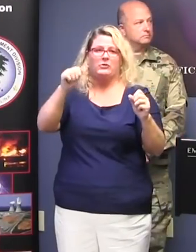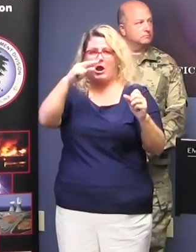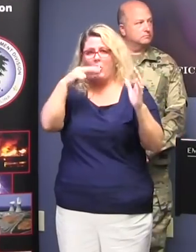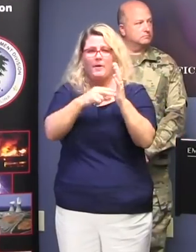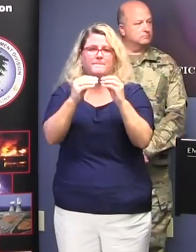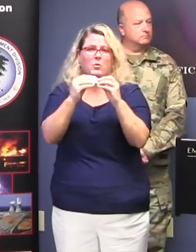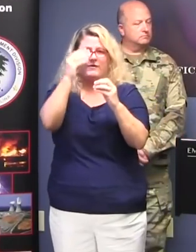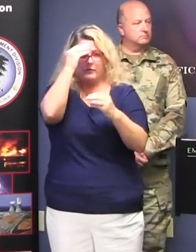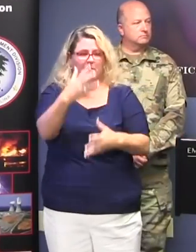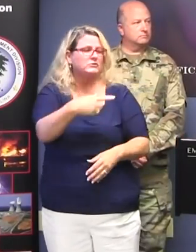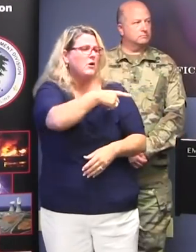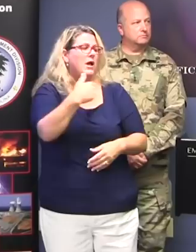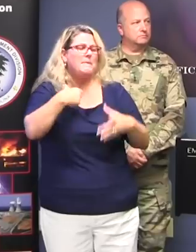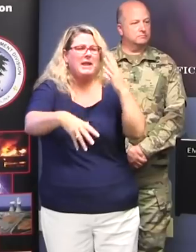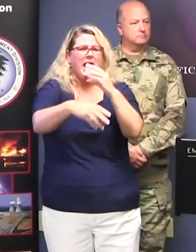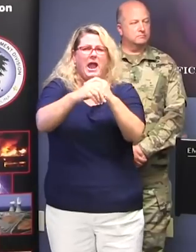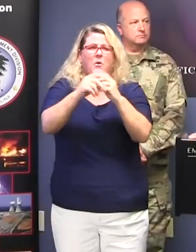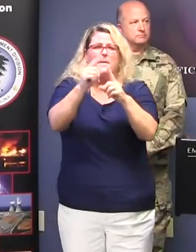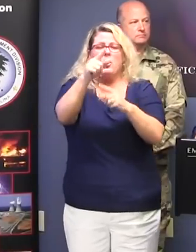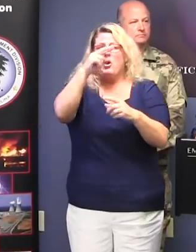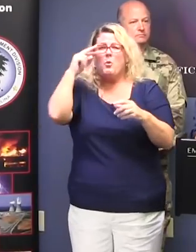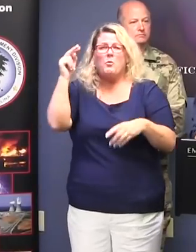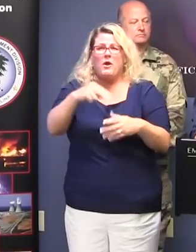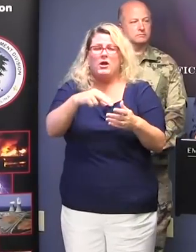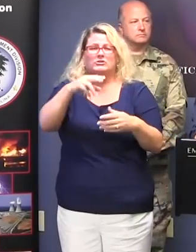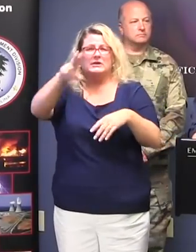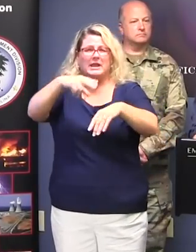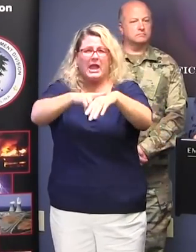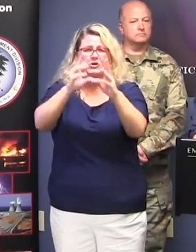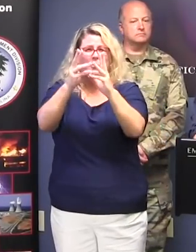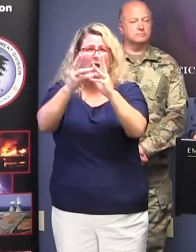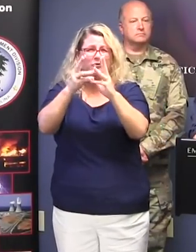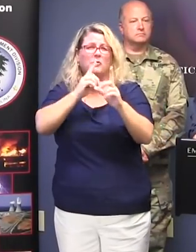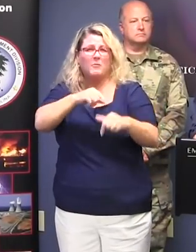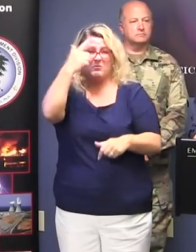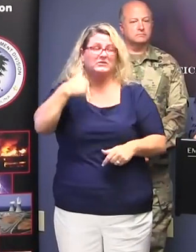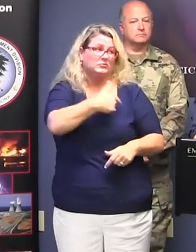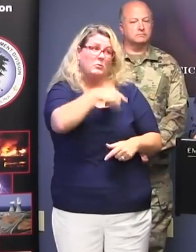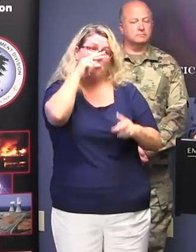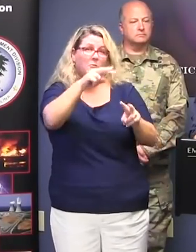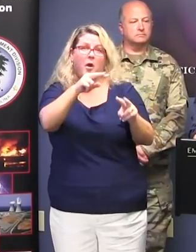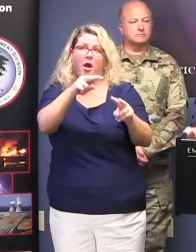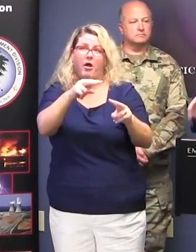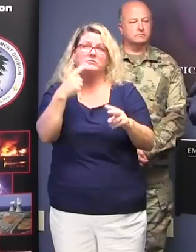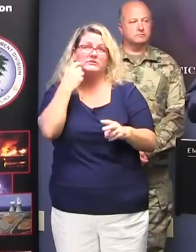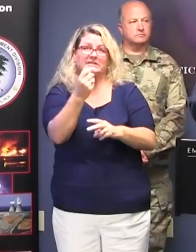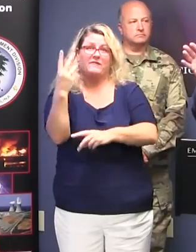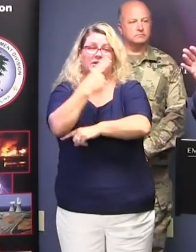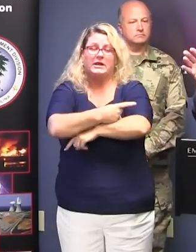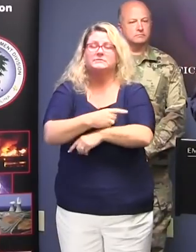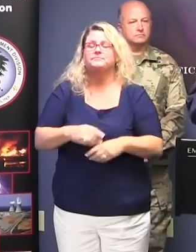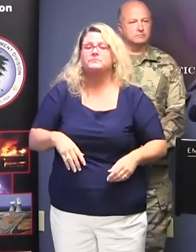mention one thing on that. When you watch the national weather reports, as most of us have been doing for several days now, you remember those